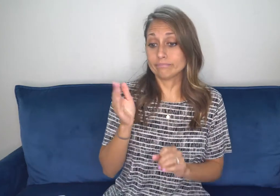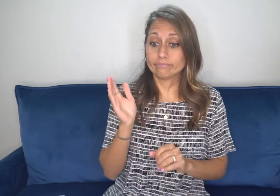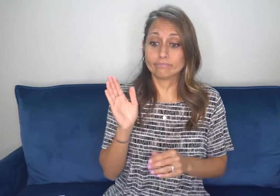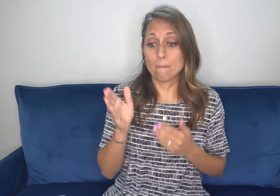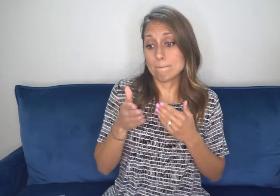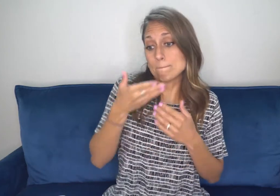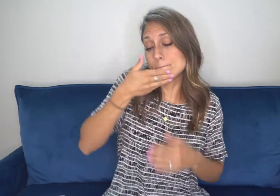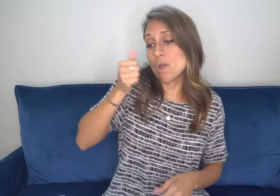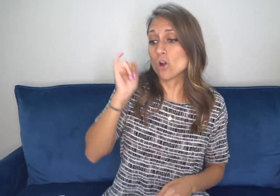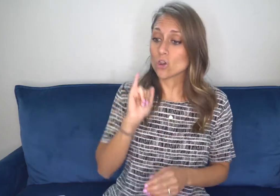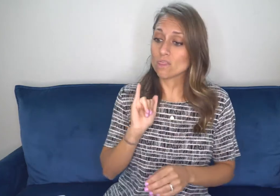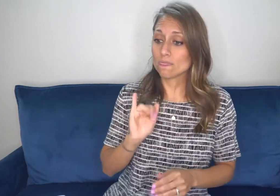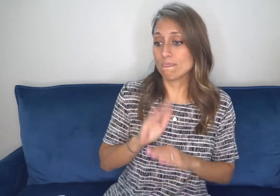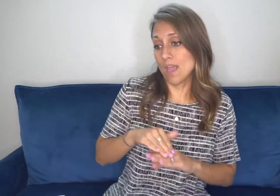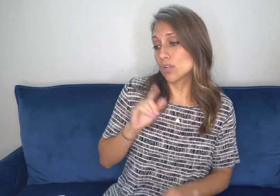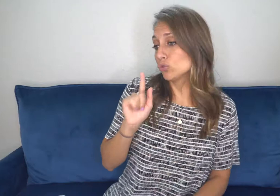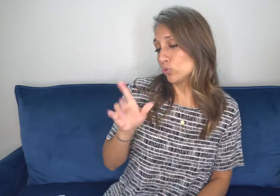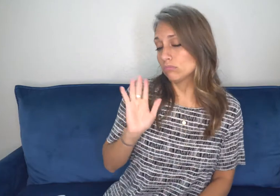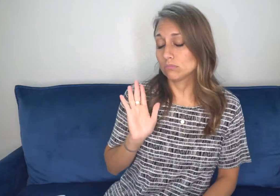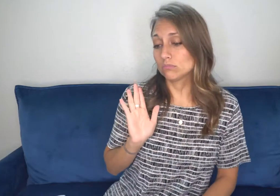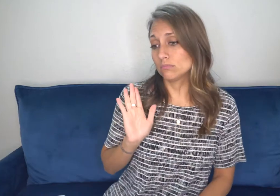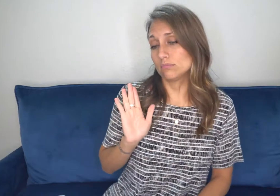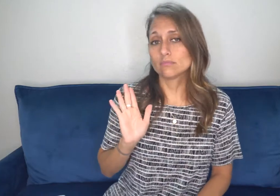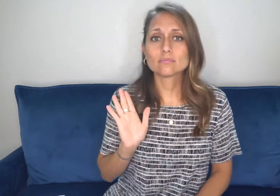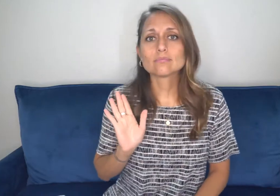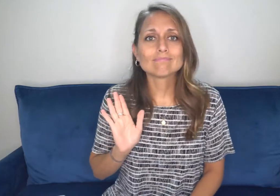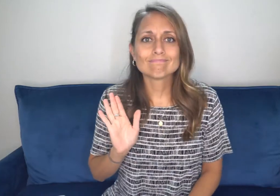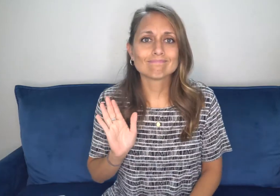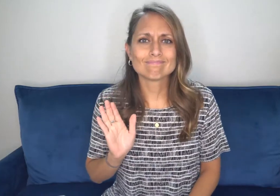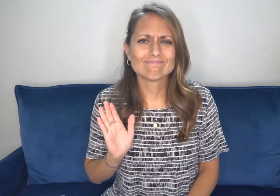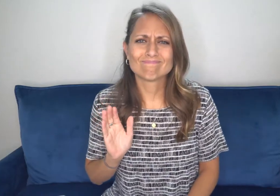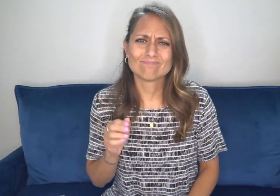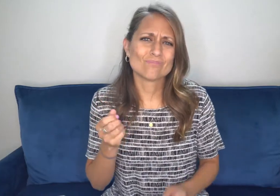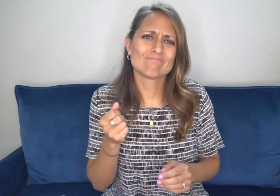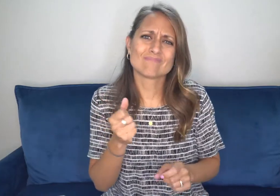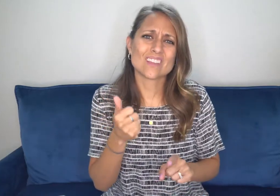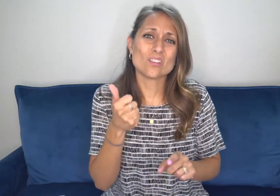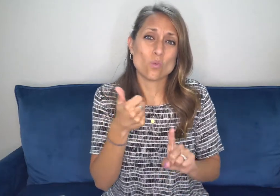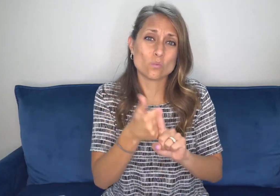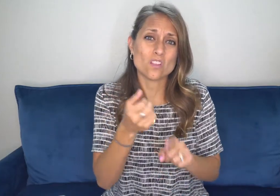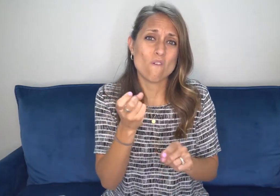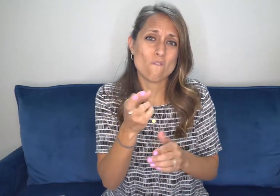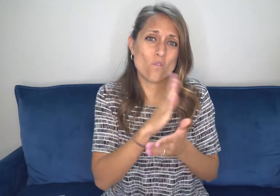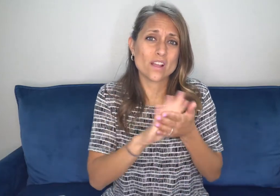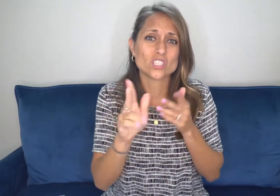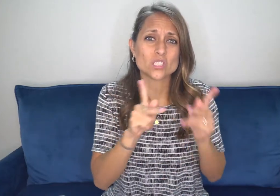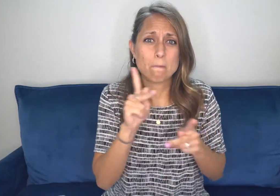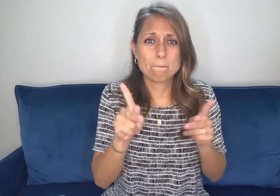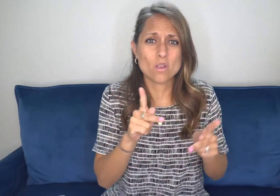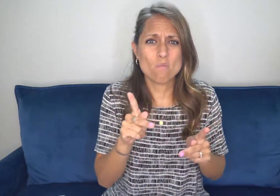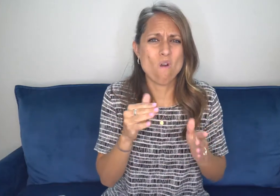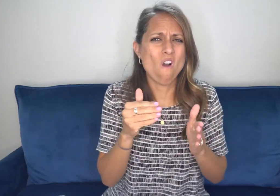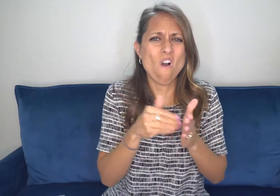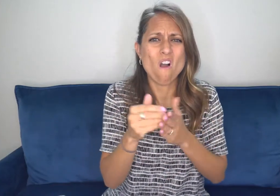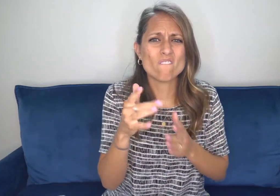like that, who feel like they are better than thou type of mentality, they are,